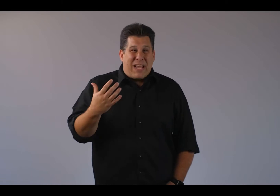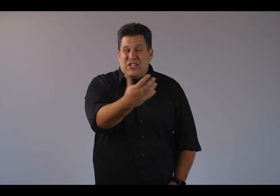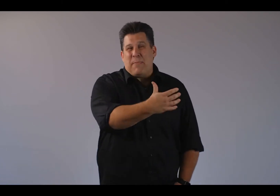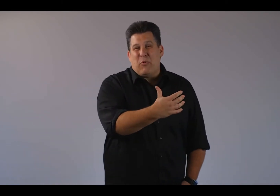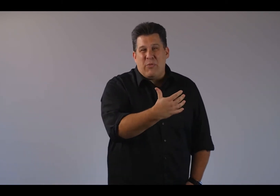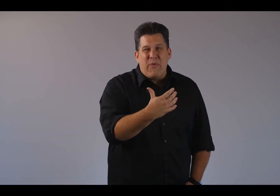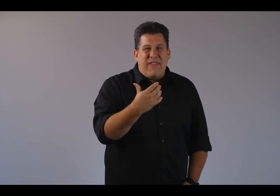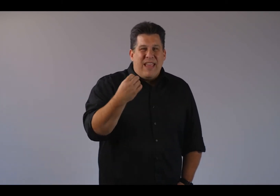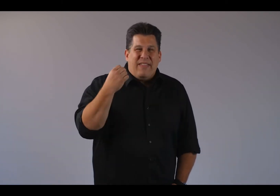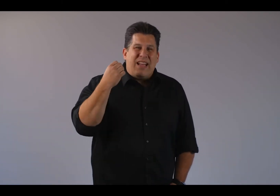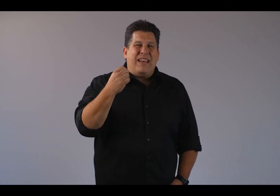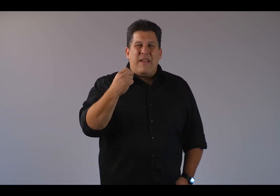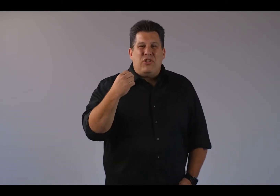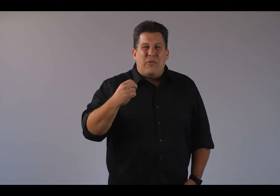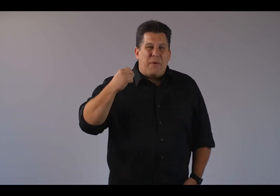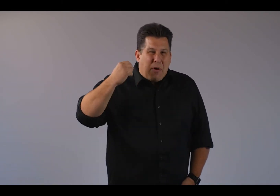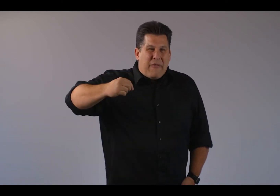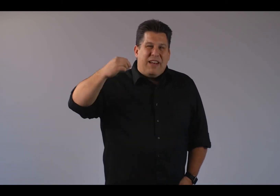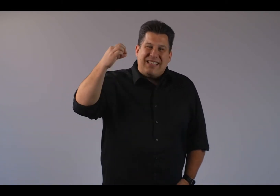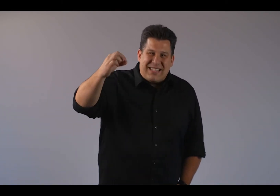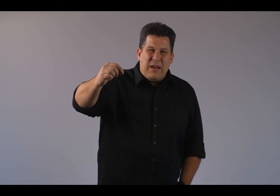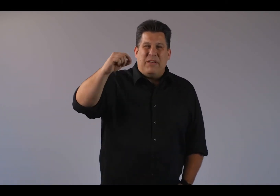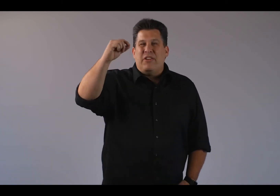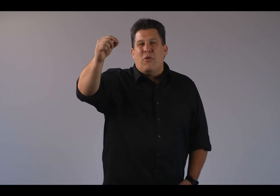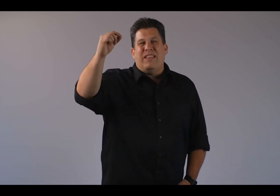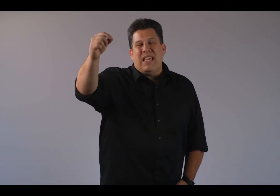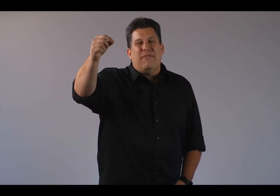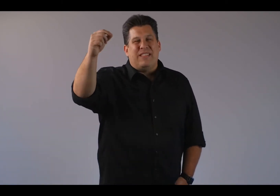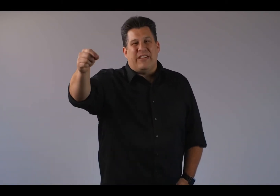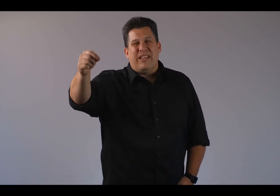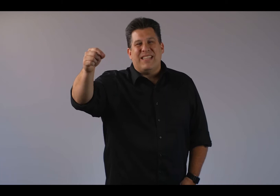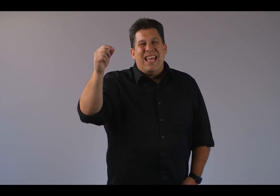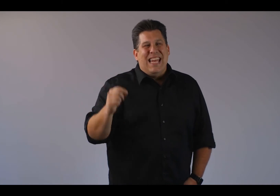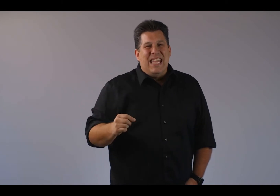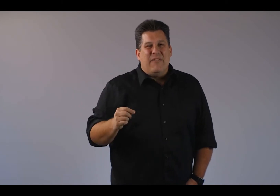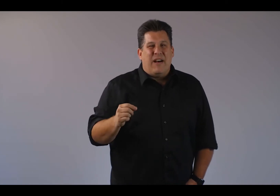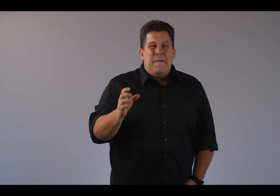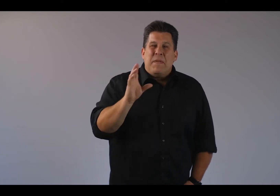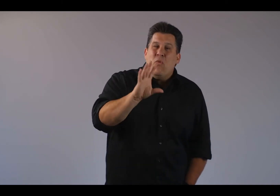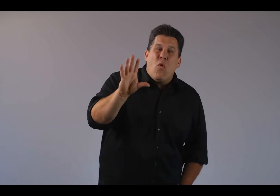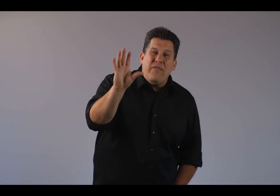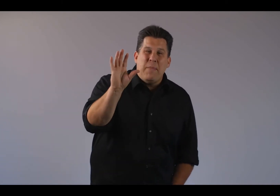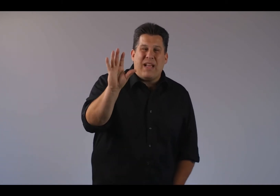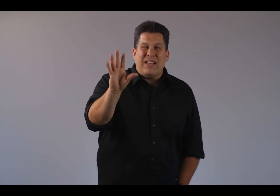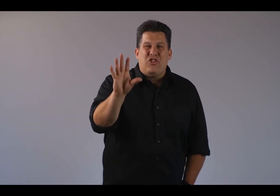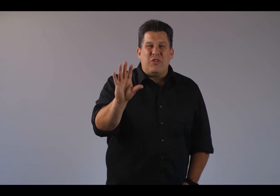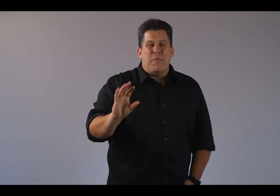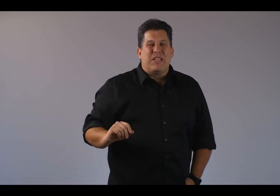Back in chapter one, we read that God gave Jonah the prophet an assignment to go to the evil Assyrians in Nineveh and warn them that God's judgment was